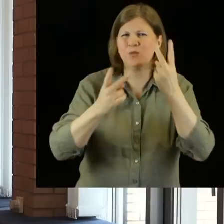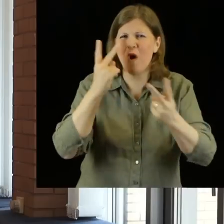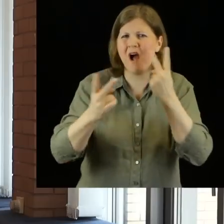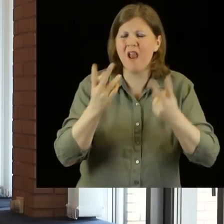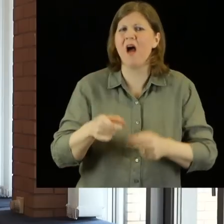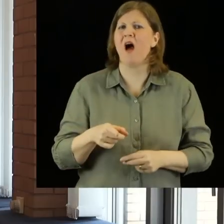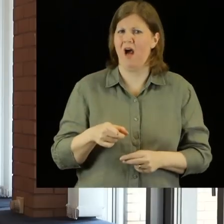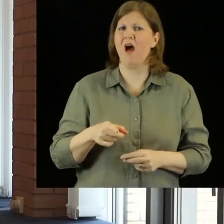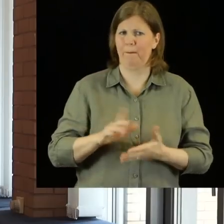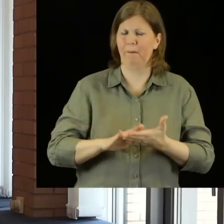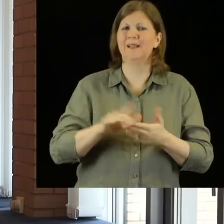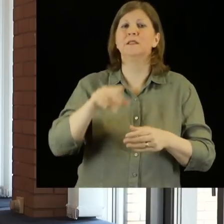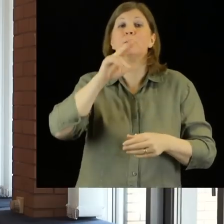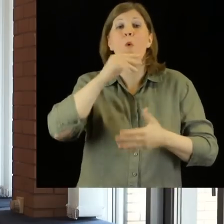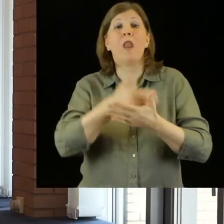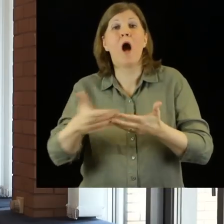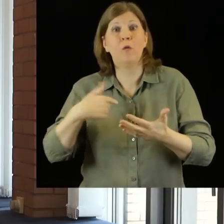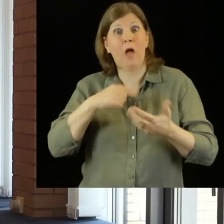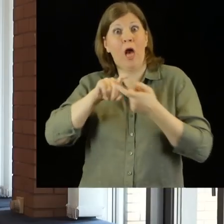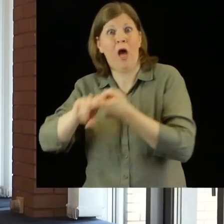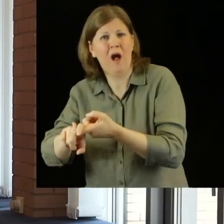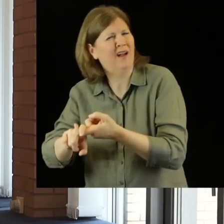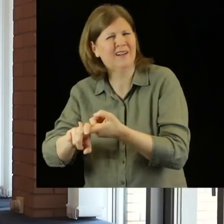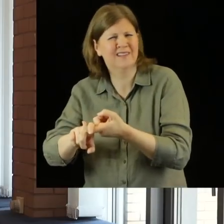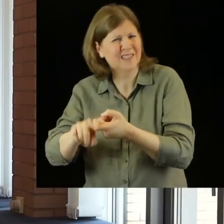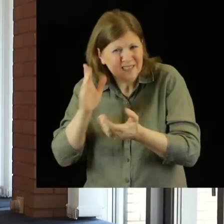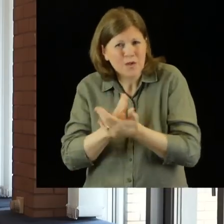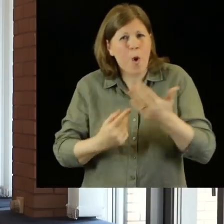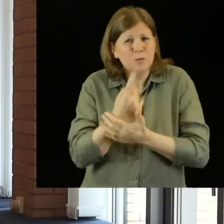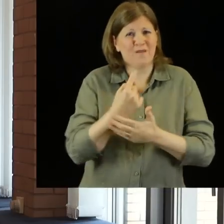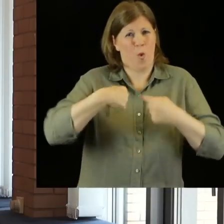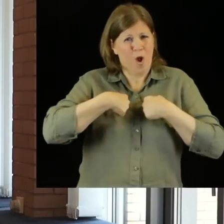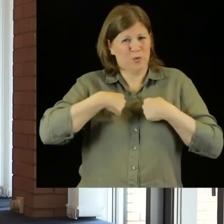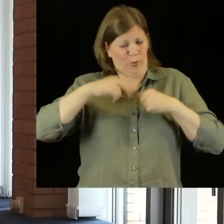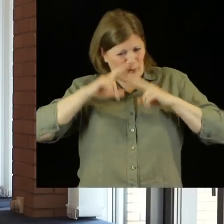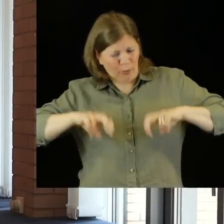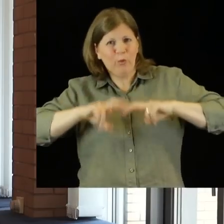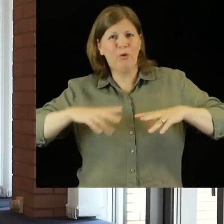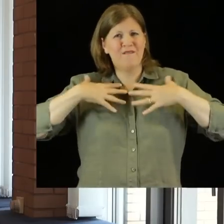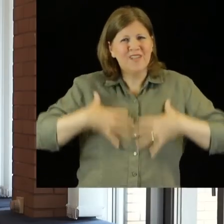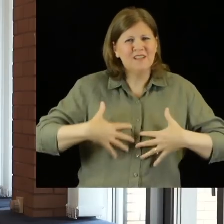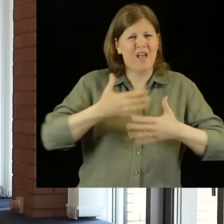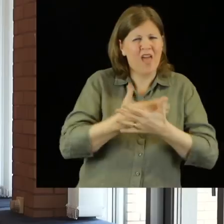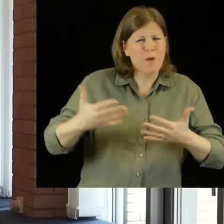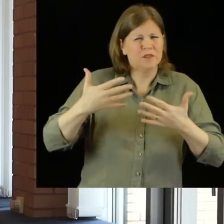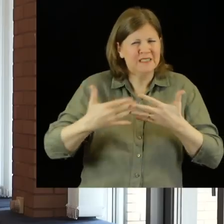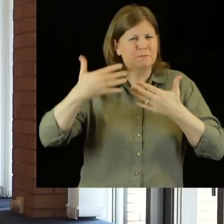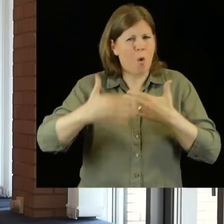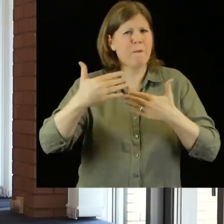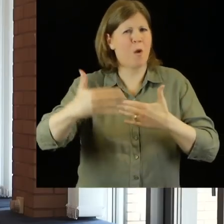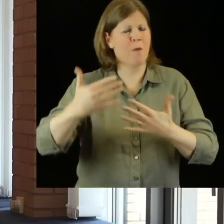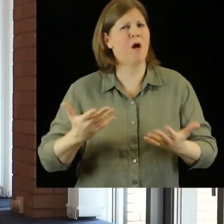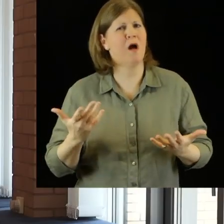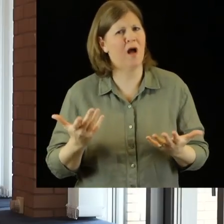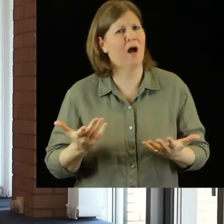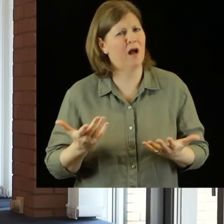visual way. Not being able to rely on spoken language was a real opportunity for